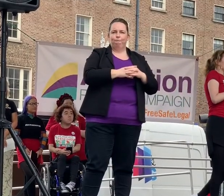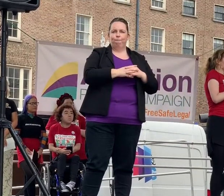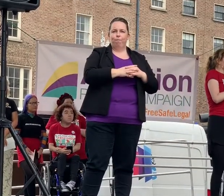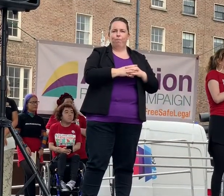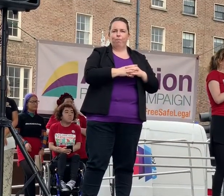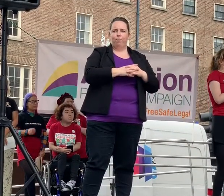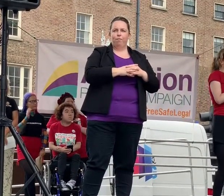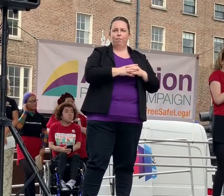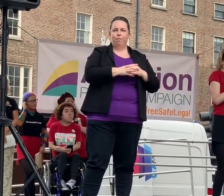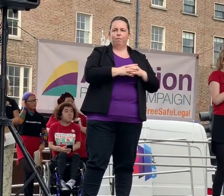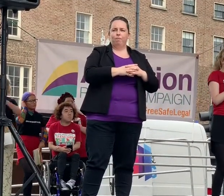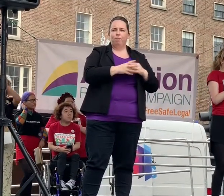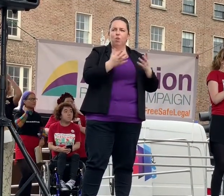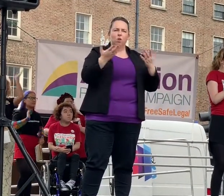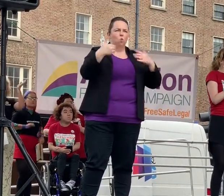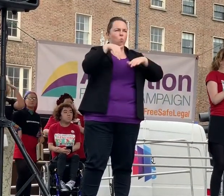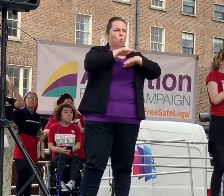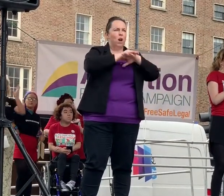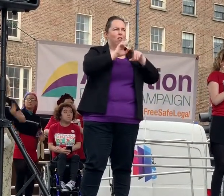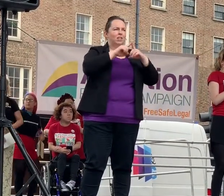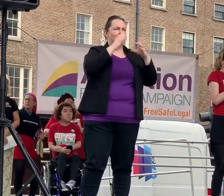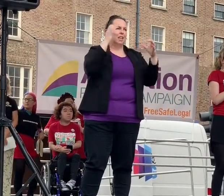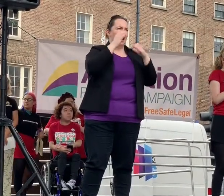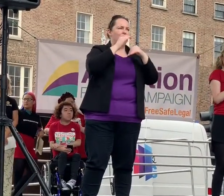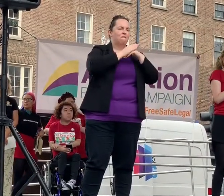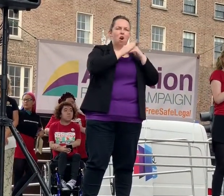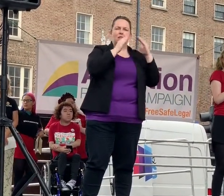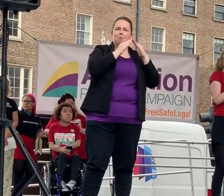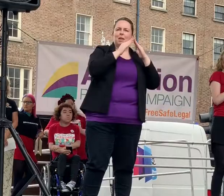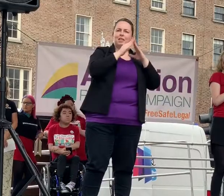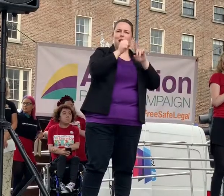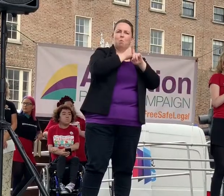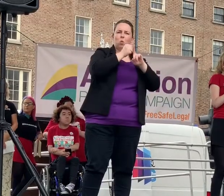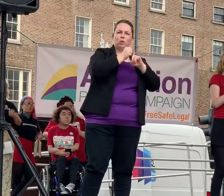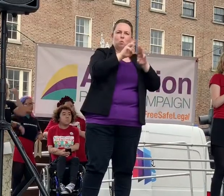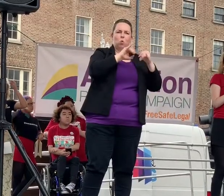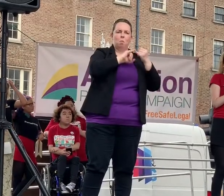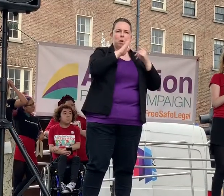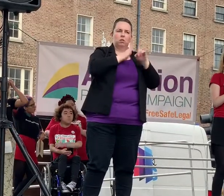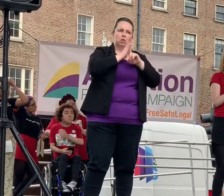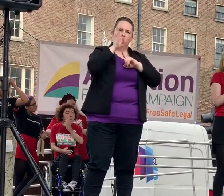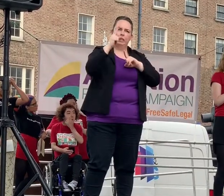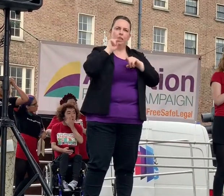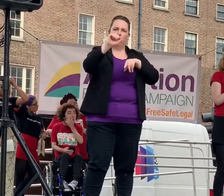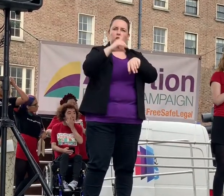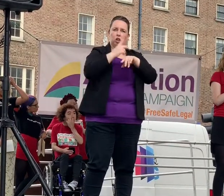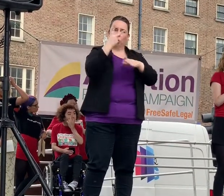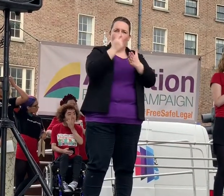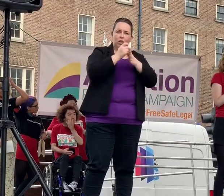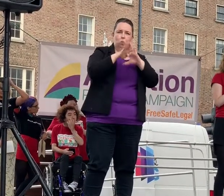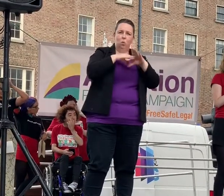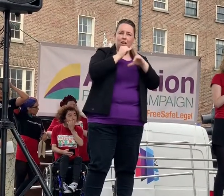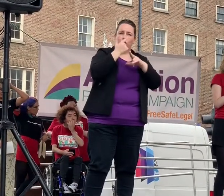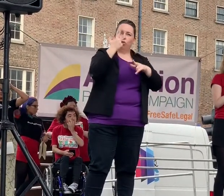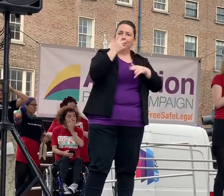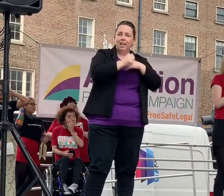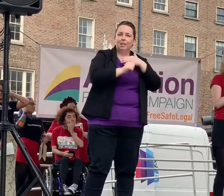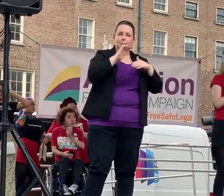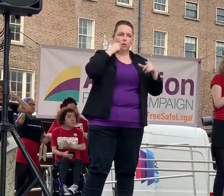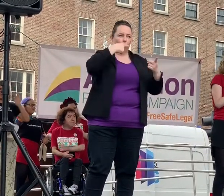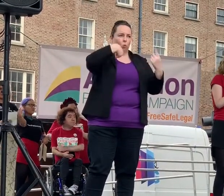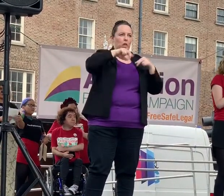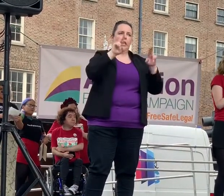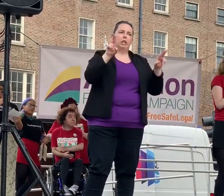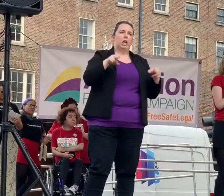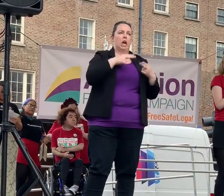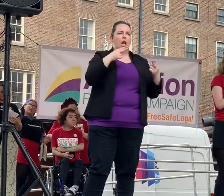Where is the care for domestic abuse victims who have to go great lengths to see their doctor twice in three days? Because we cannot